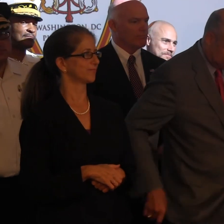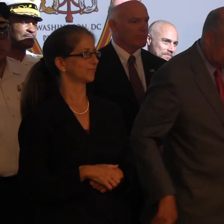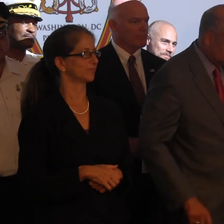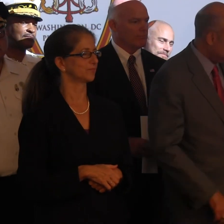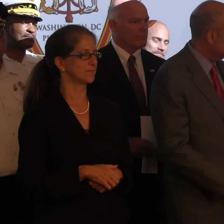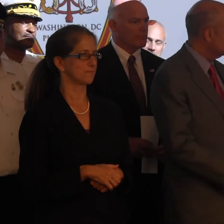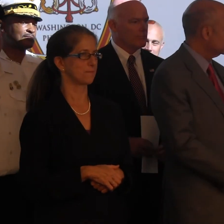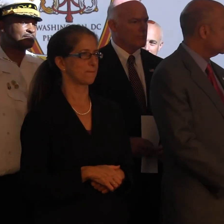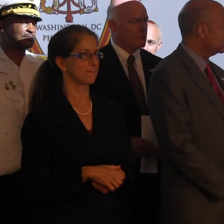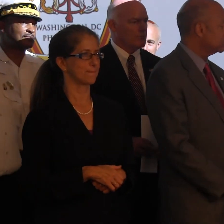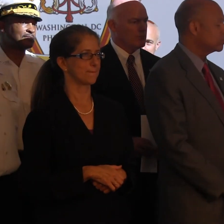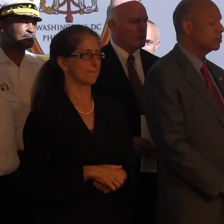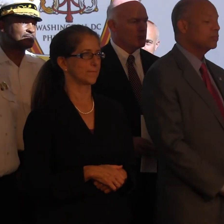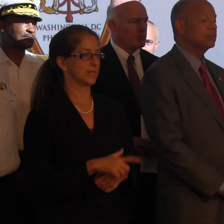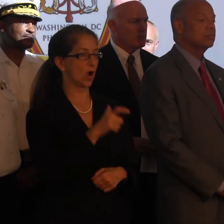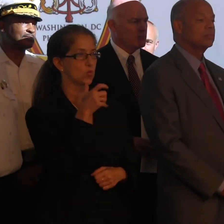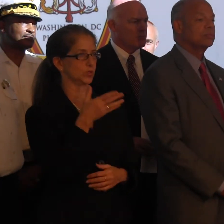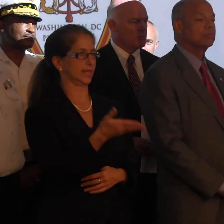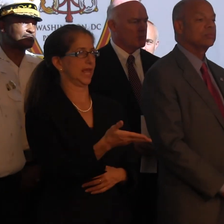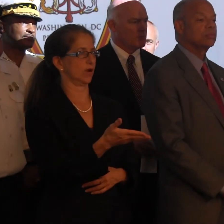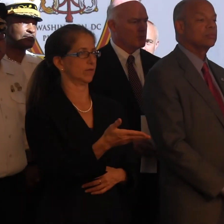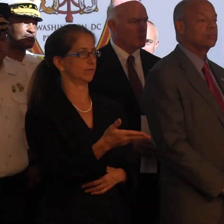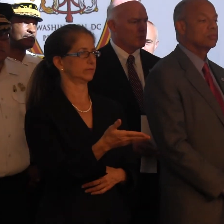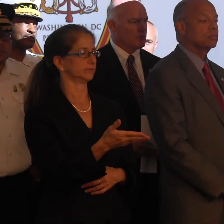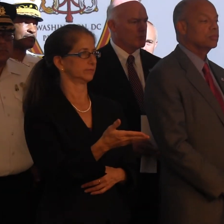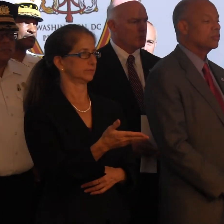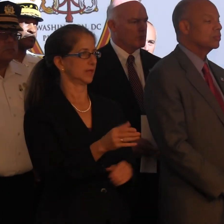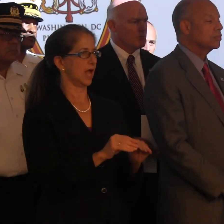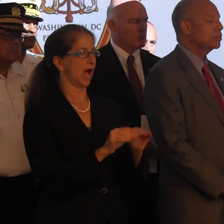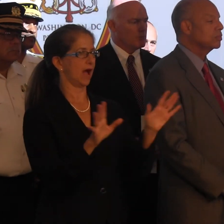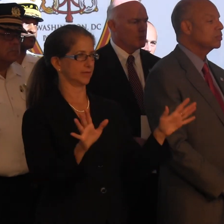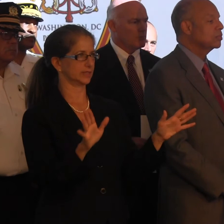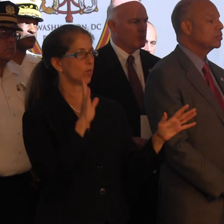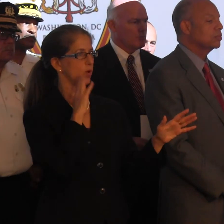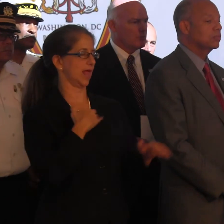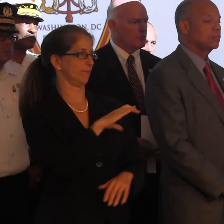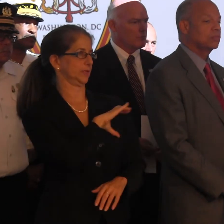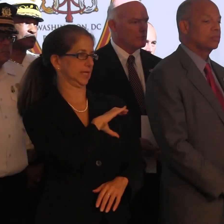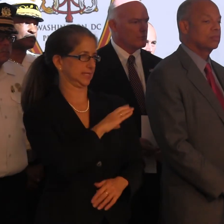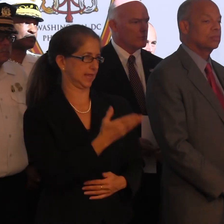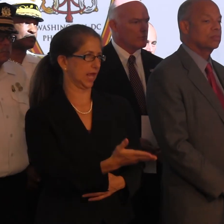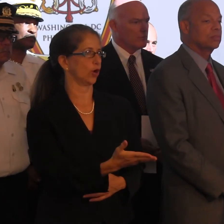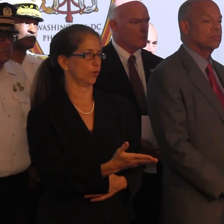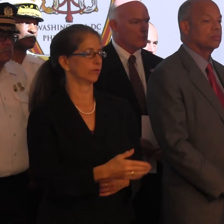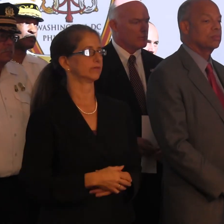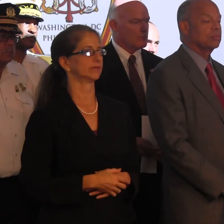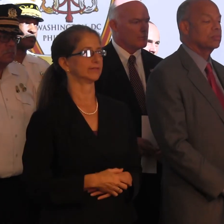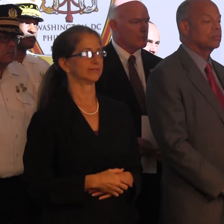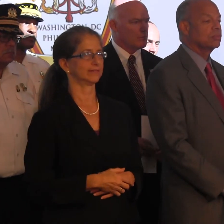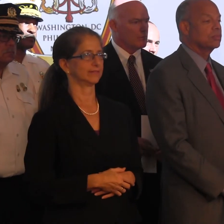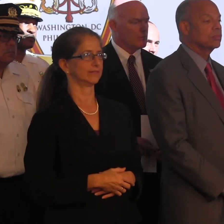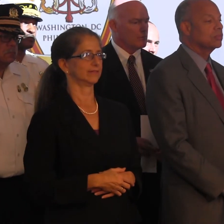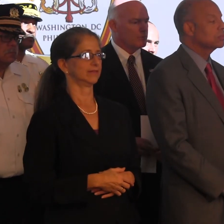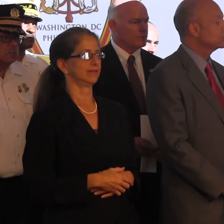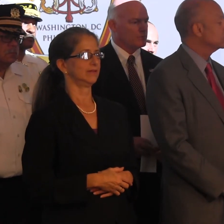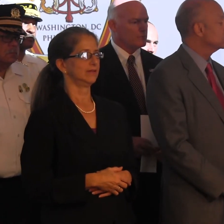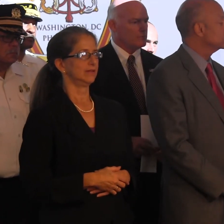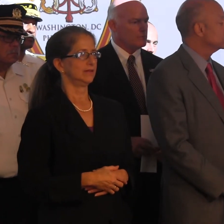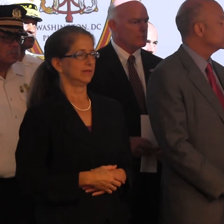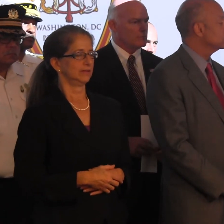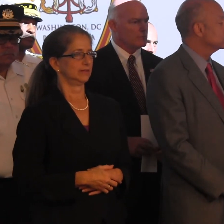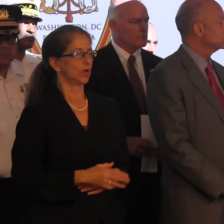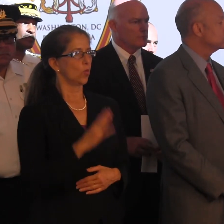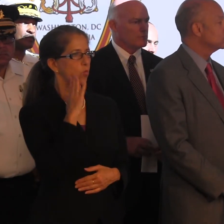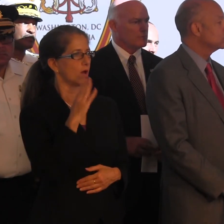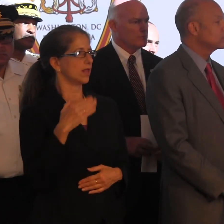With regard to who's out there, first and foremost, I mean, obviously there will be a police presence. But there will also be kind of almost, I think,